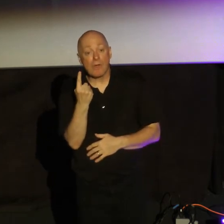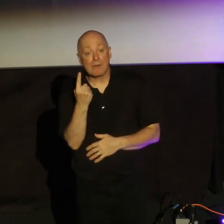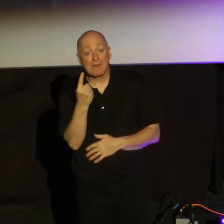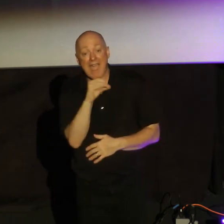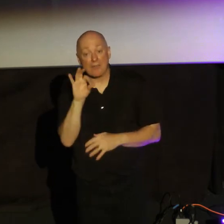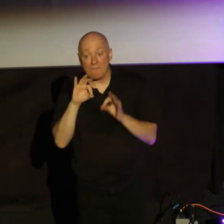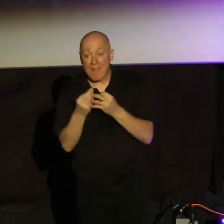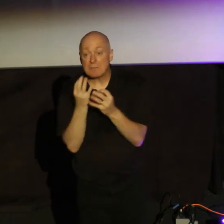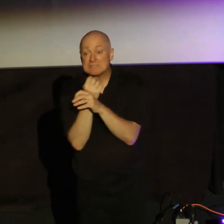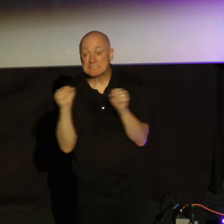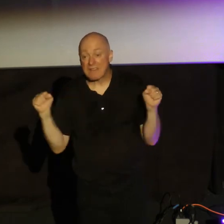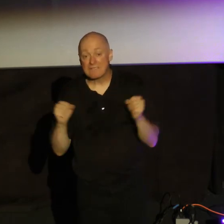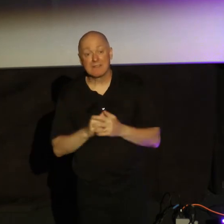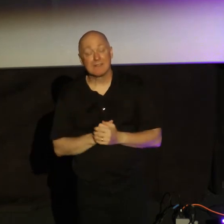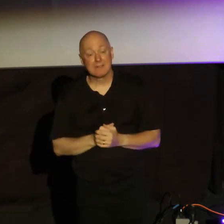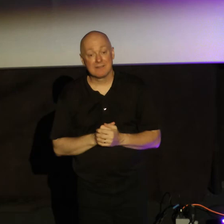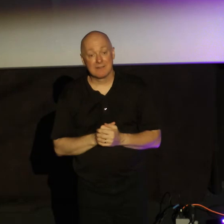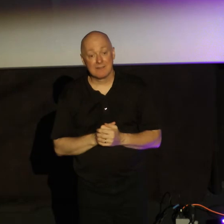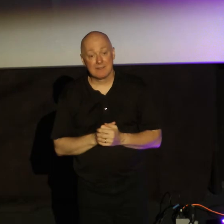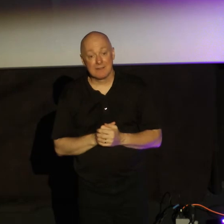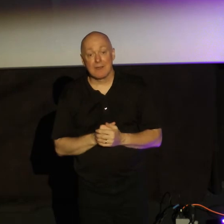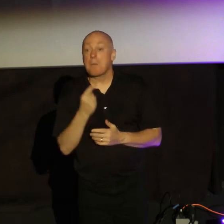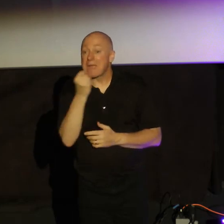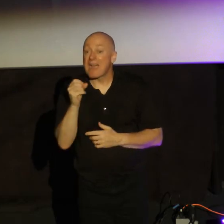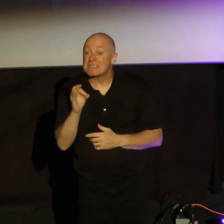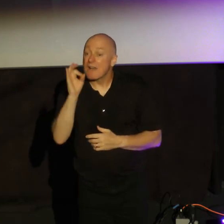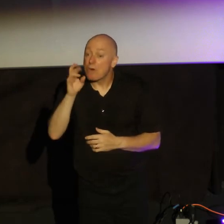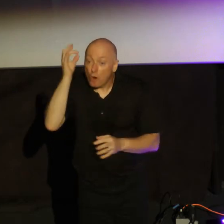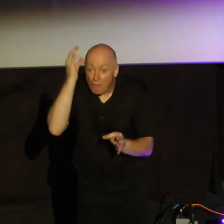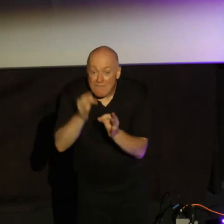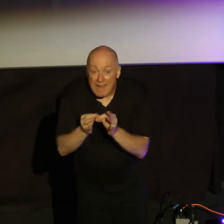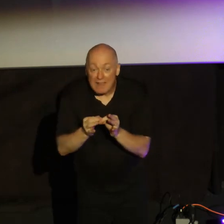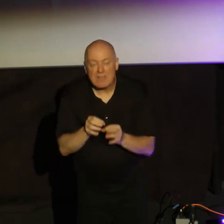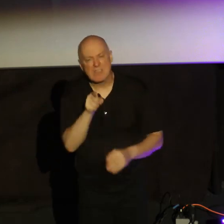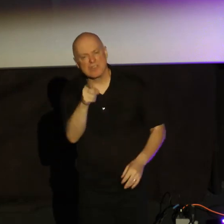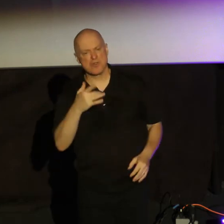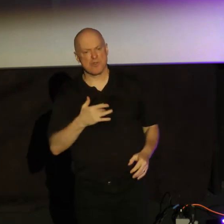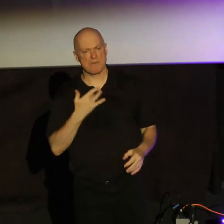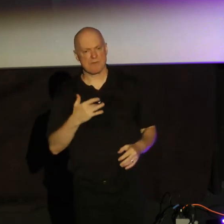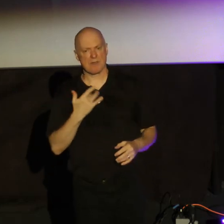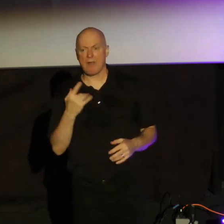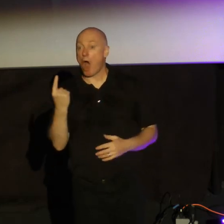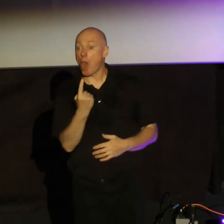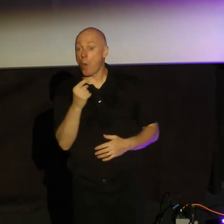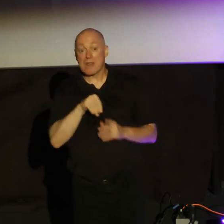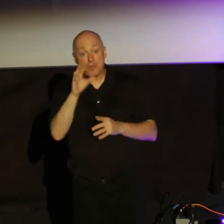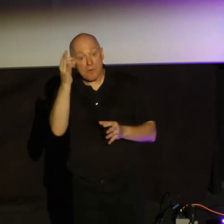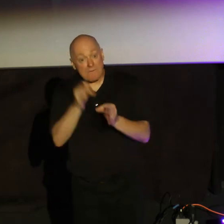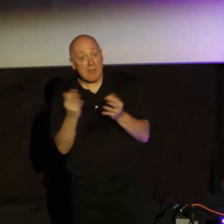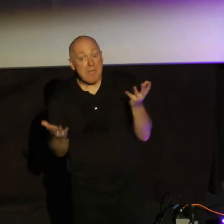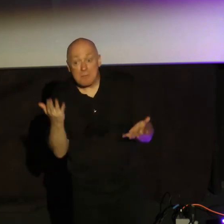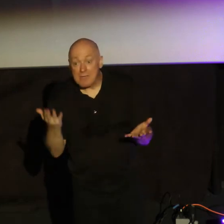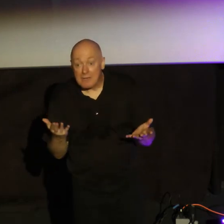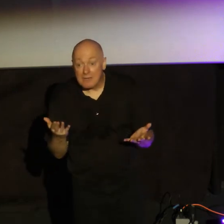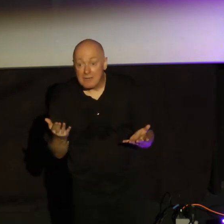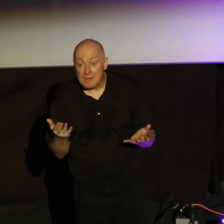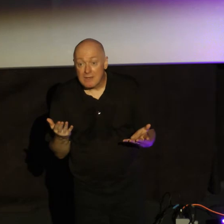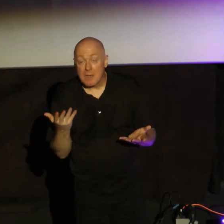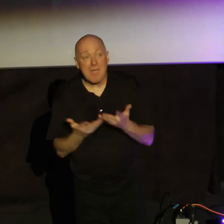because of her faith. Now, you may feel all alone in your faith. Maybe everything's crumbling around